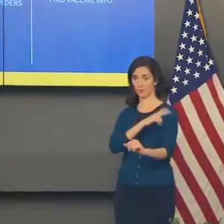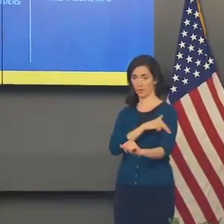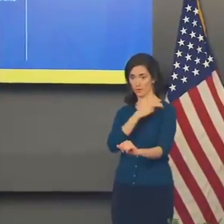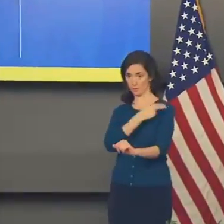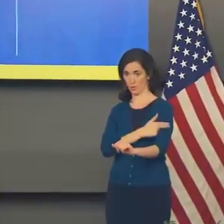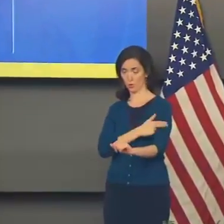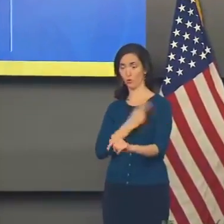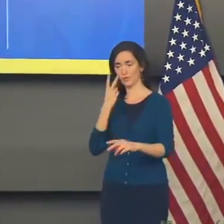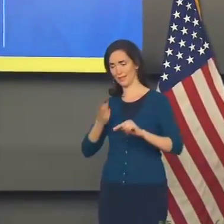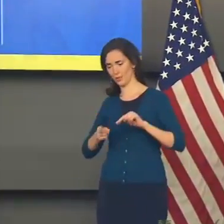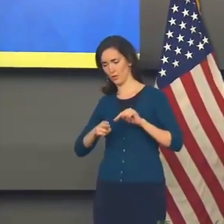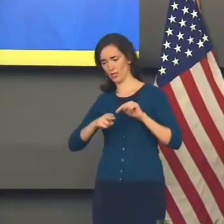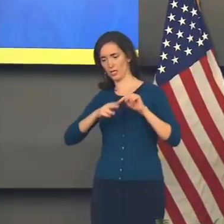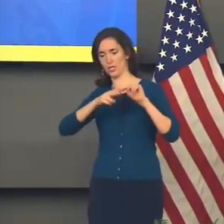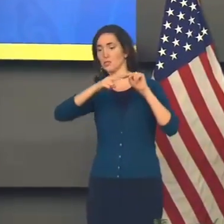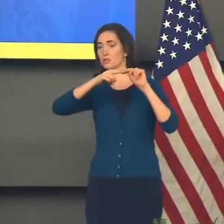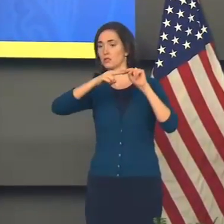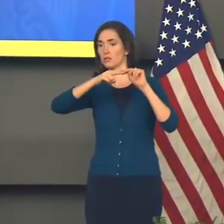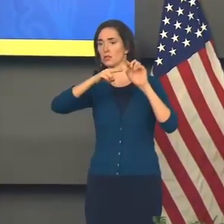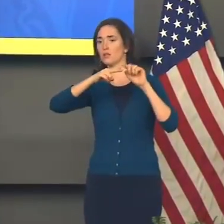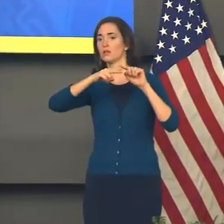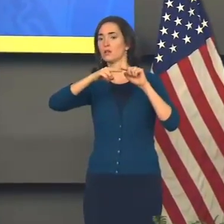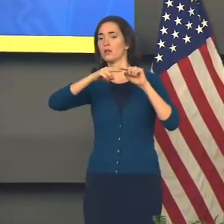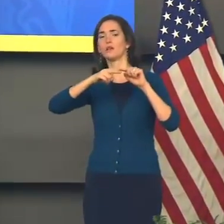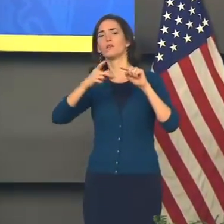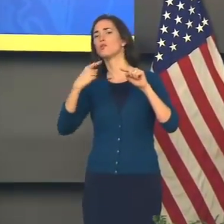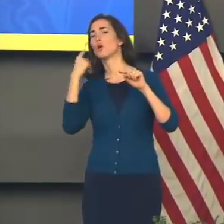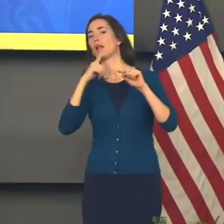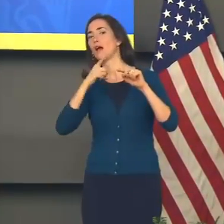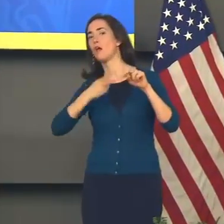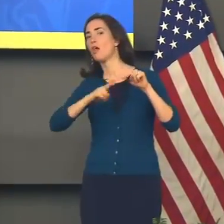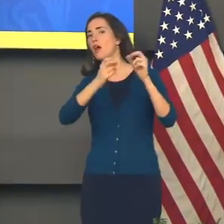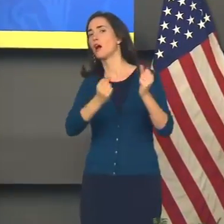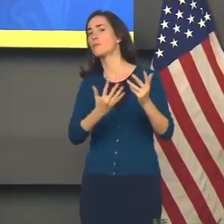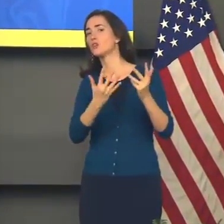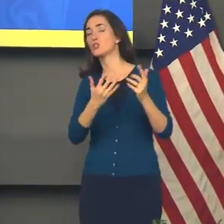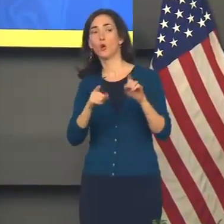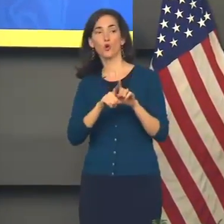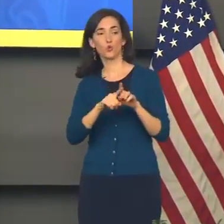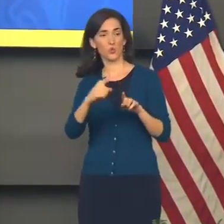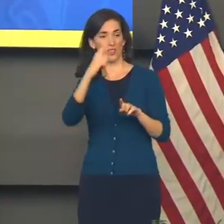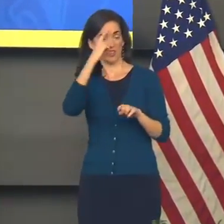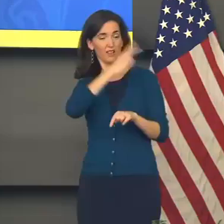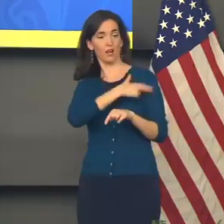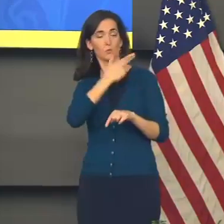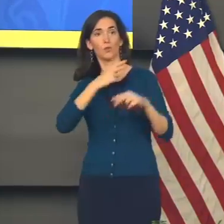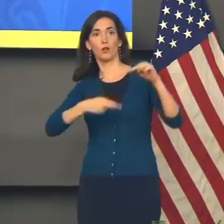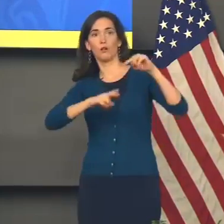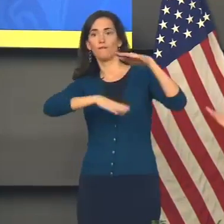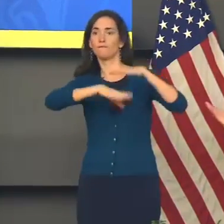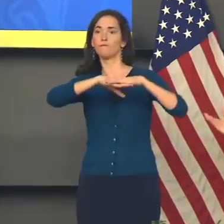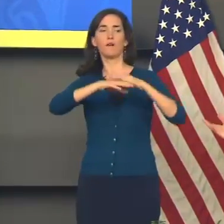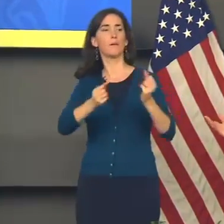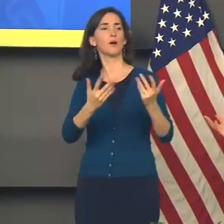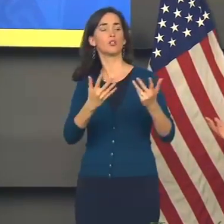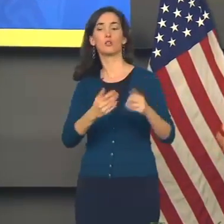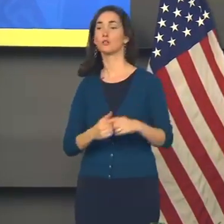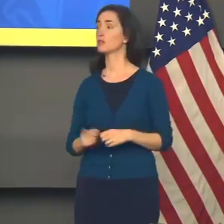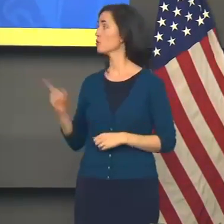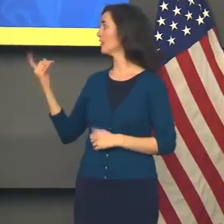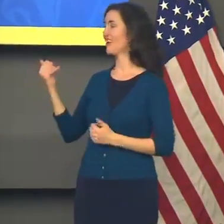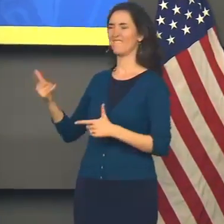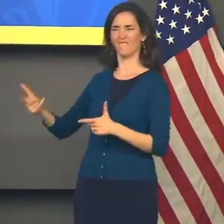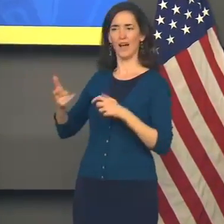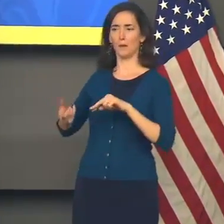expect hospitals to reach that crisis level of care? Well, I mean, the rate is as high as it's ever